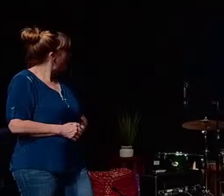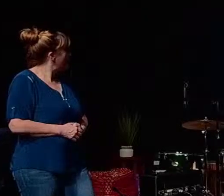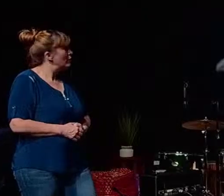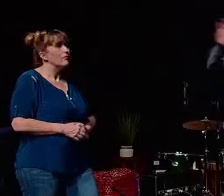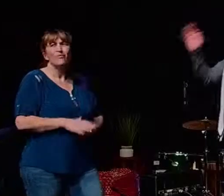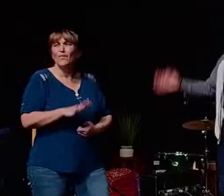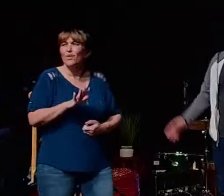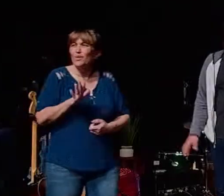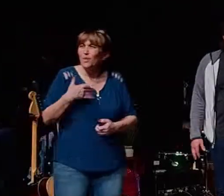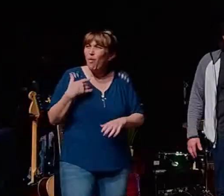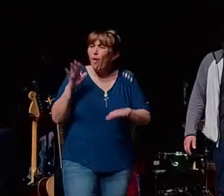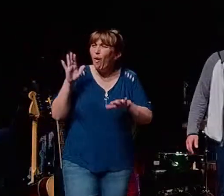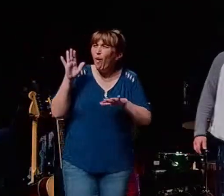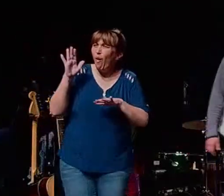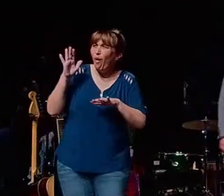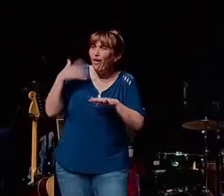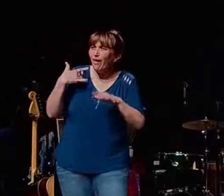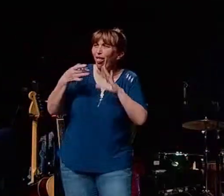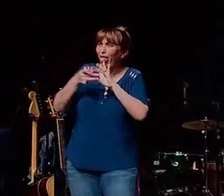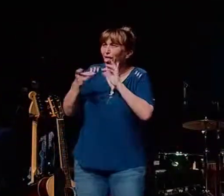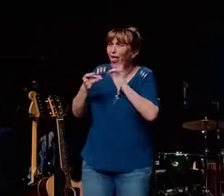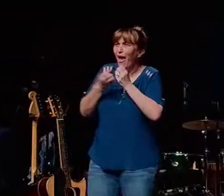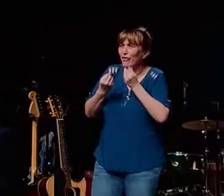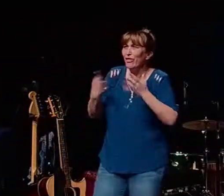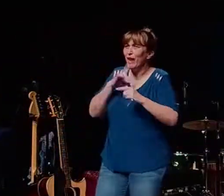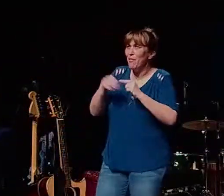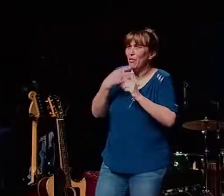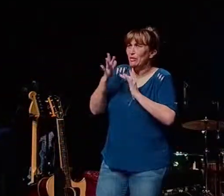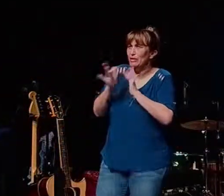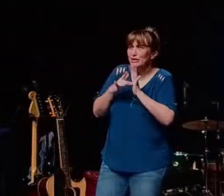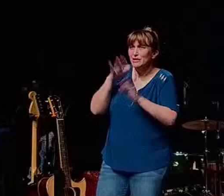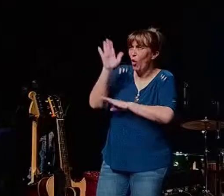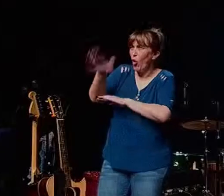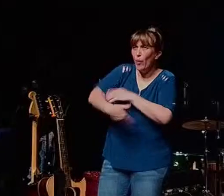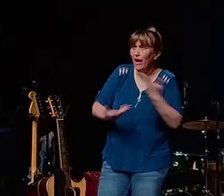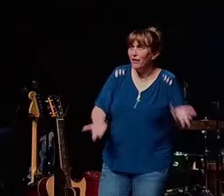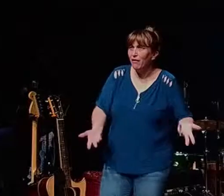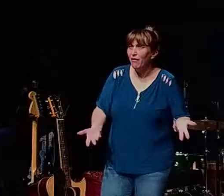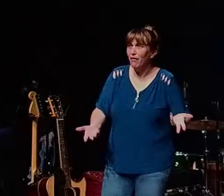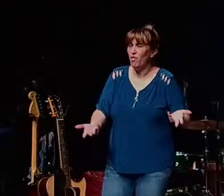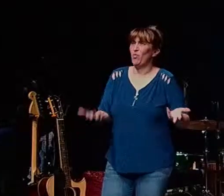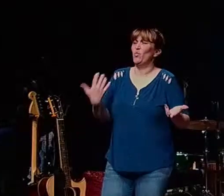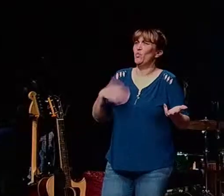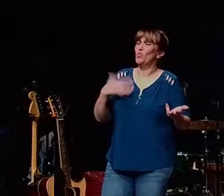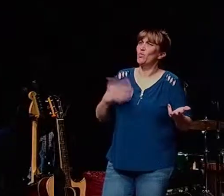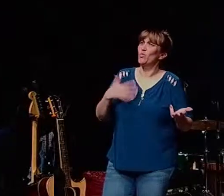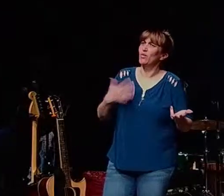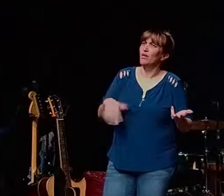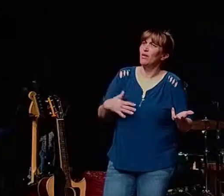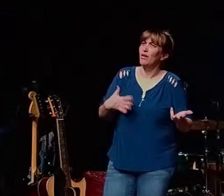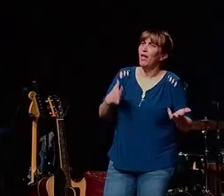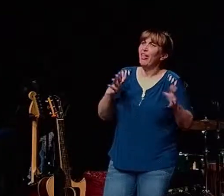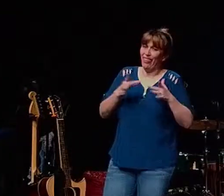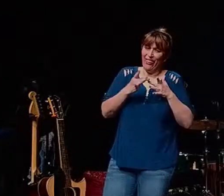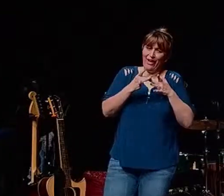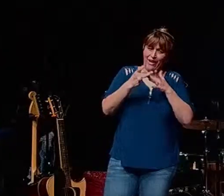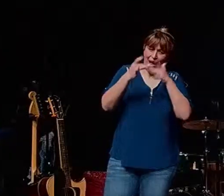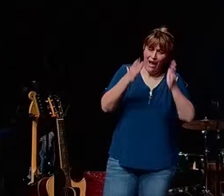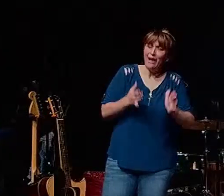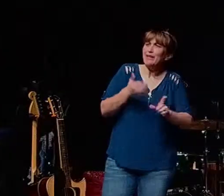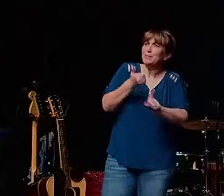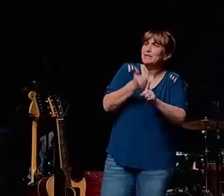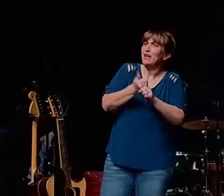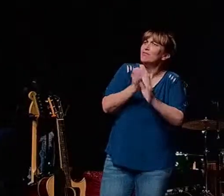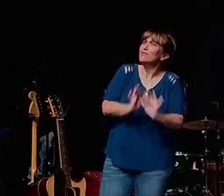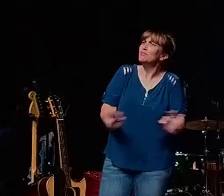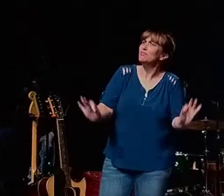jesus all the way right the guide is an important element in all